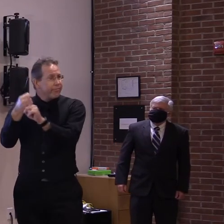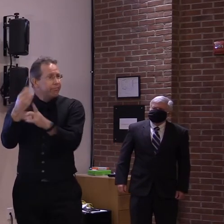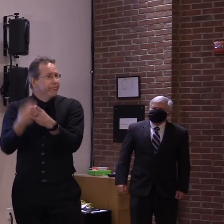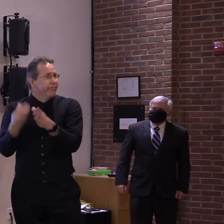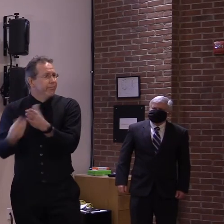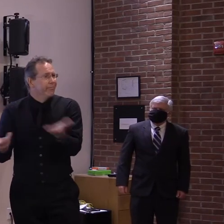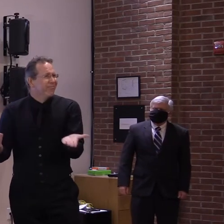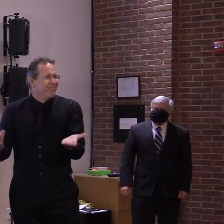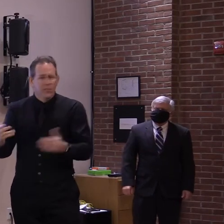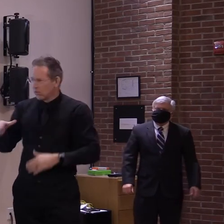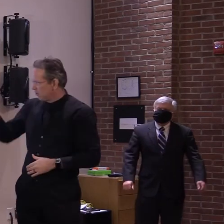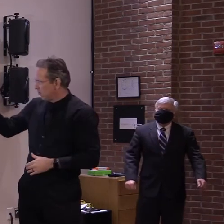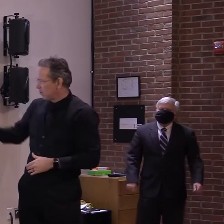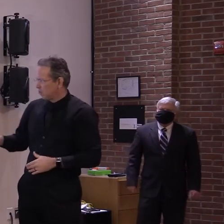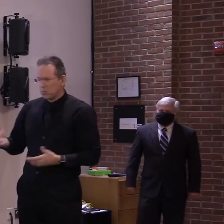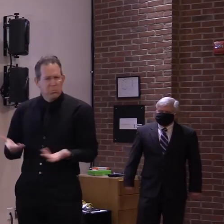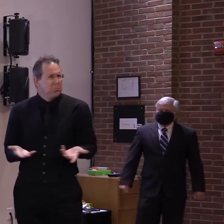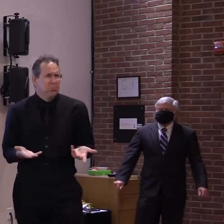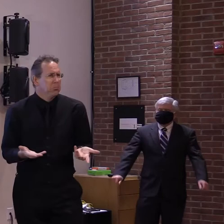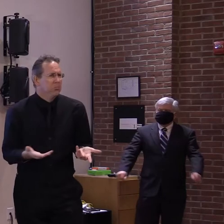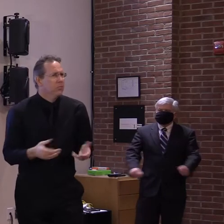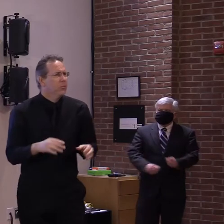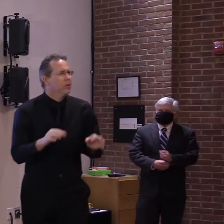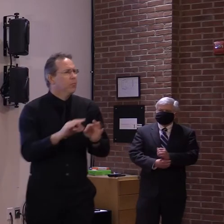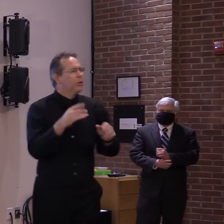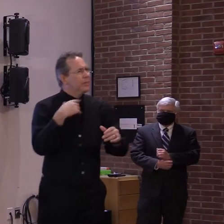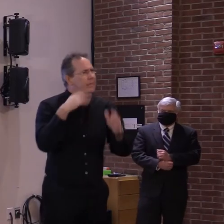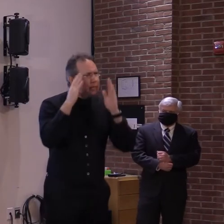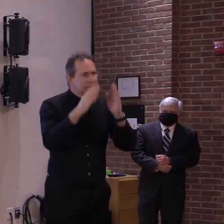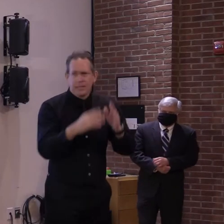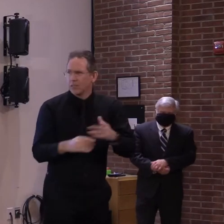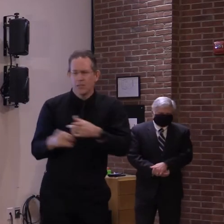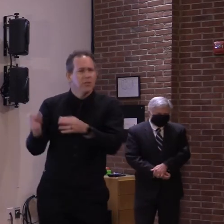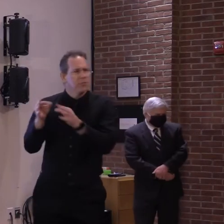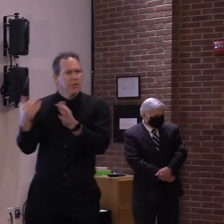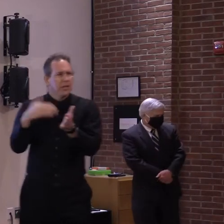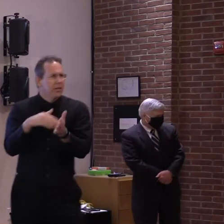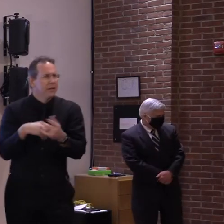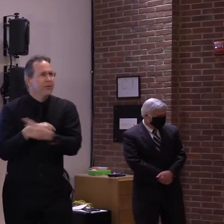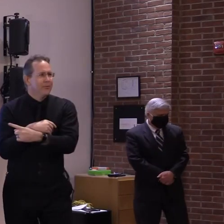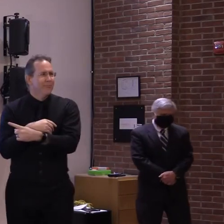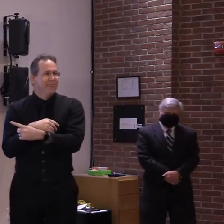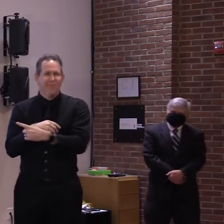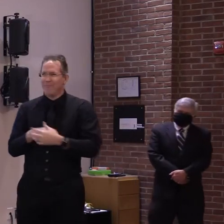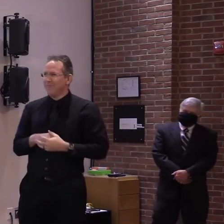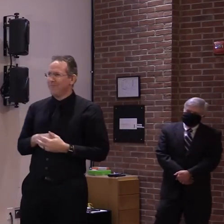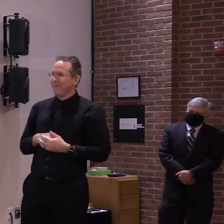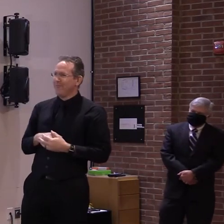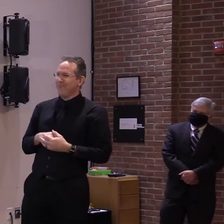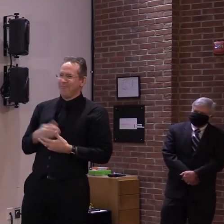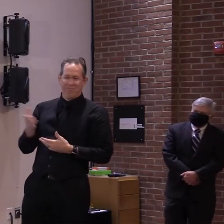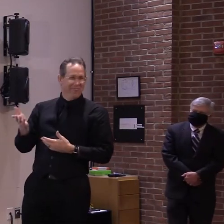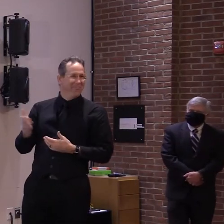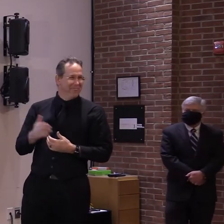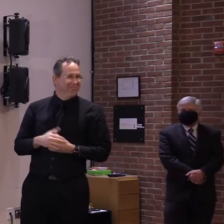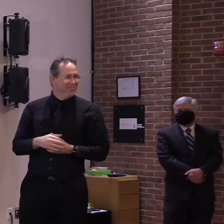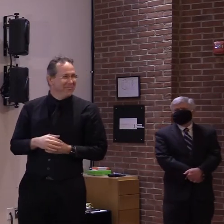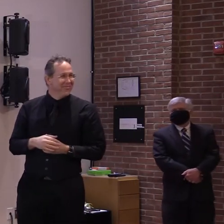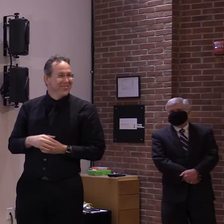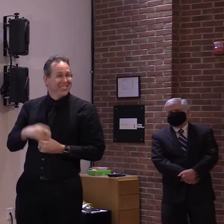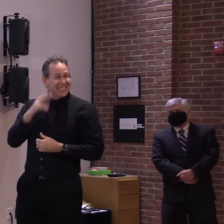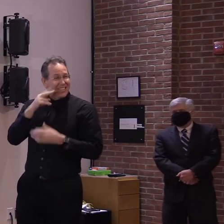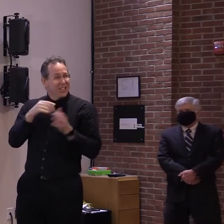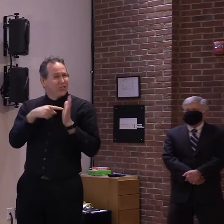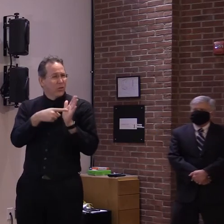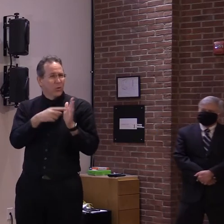So again, the, the graph that Secretary Smith, oh, my gosh, there it is, clearly shows why the ages,